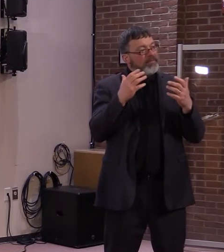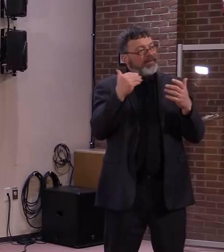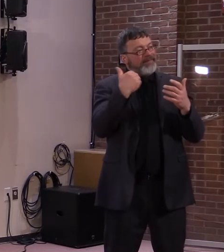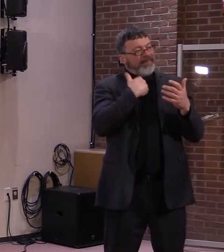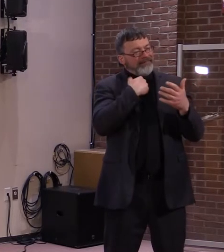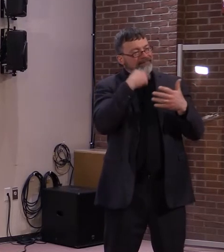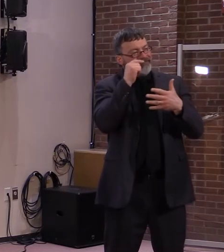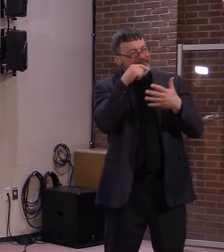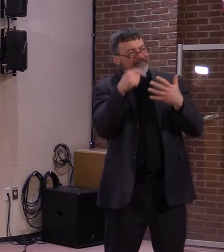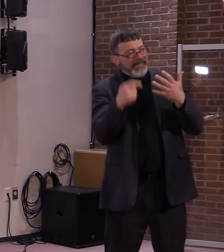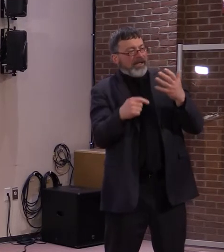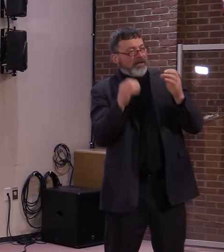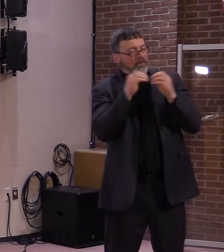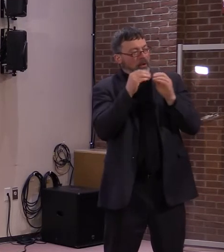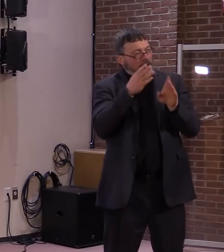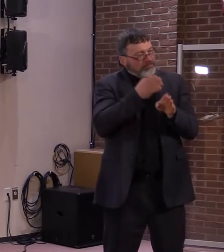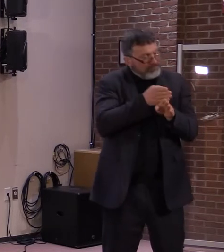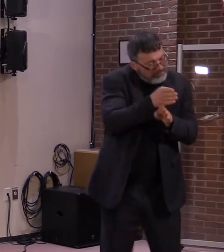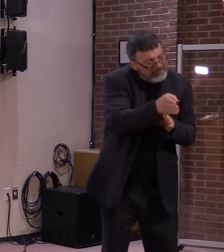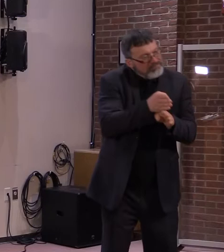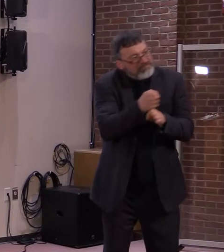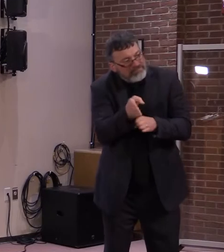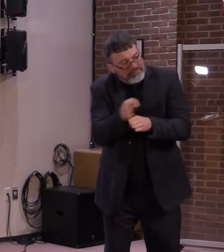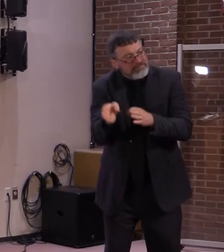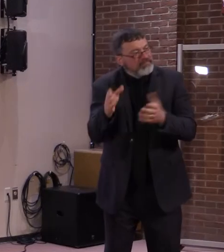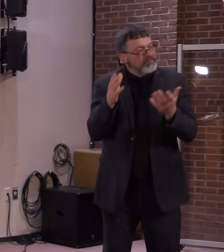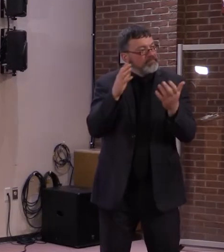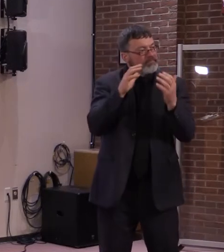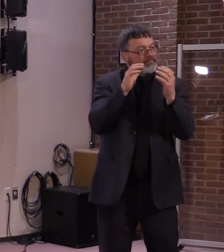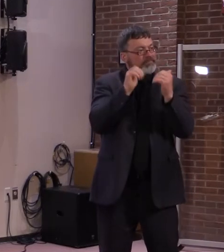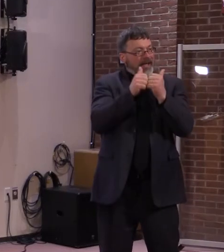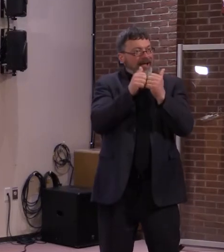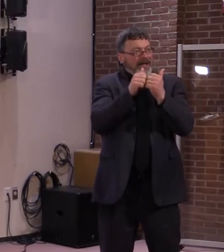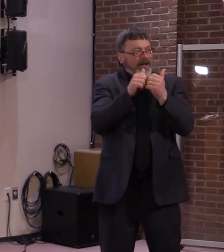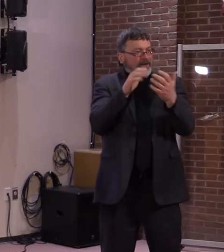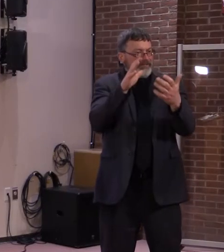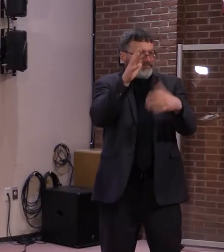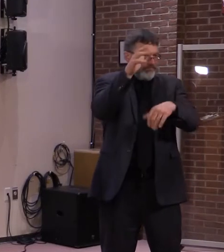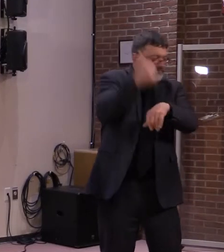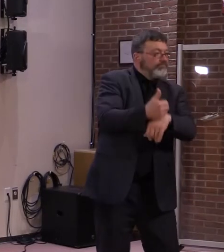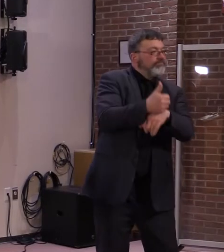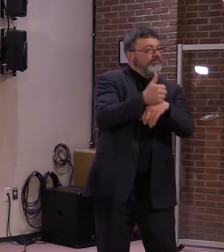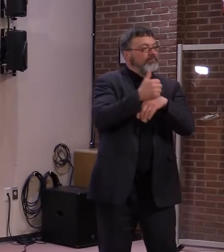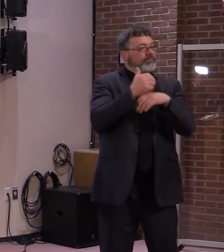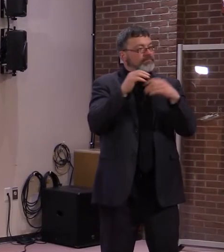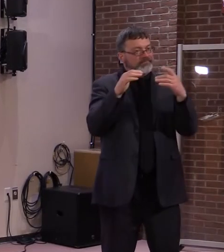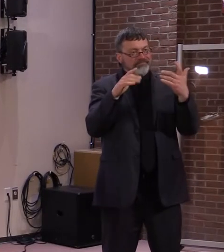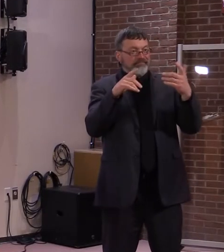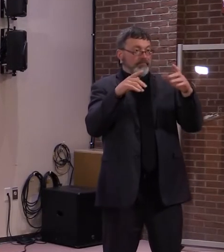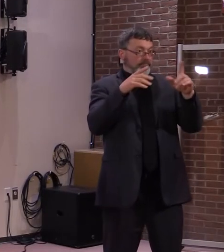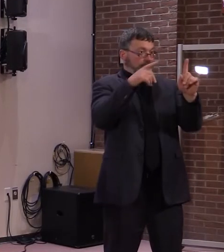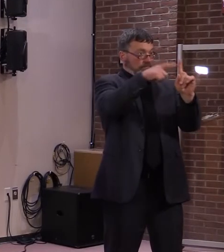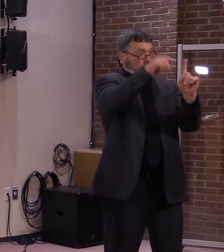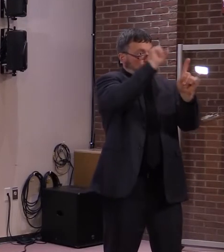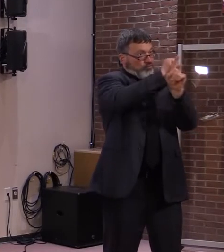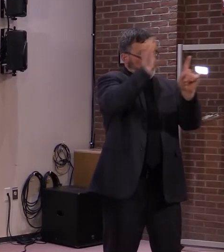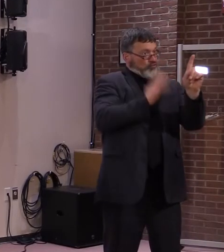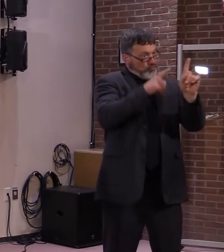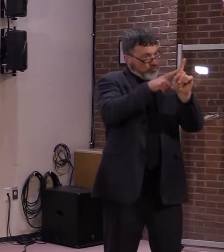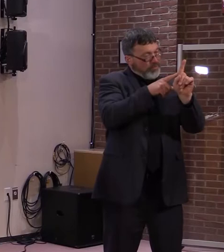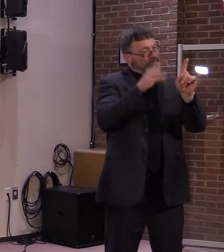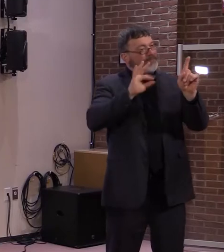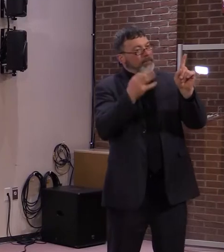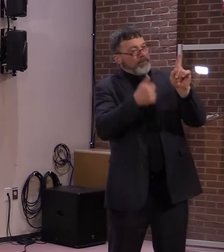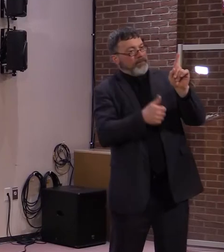our ability to actually implement a new benefit and effectively administer a new benefit. But to your